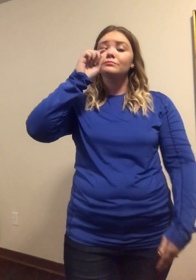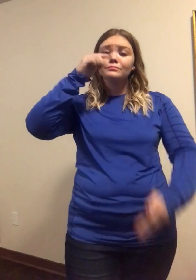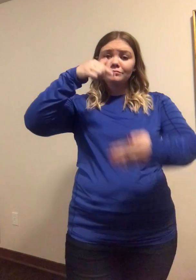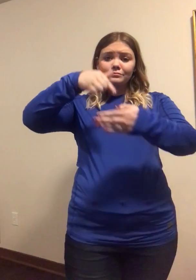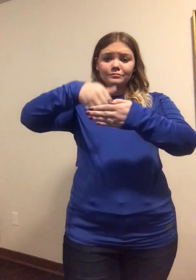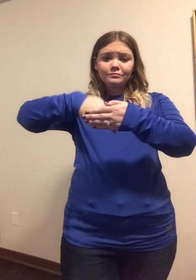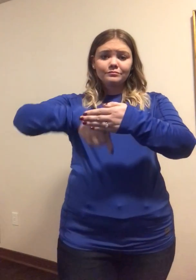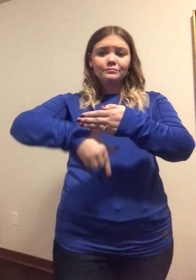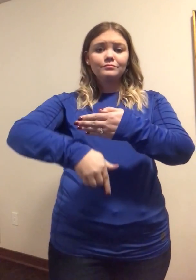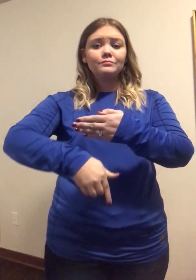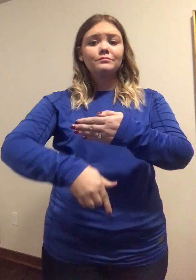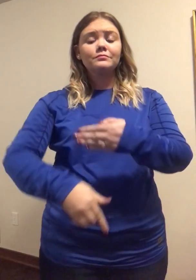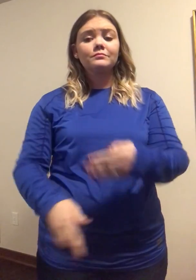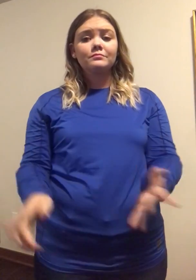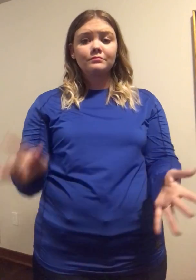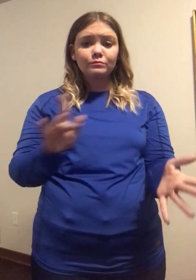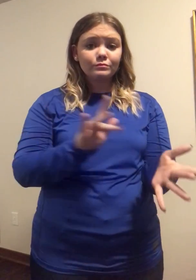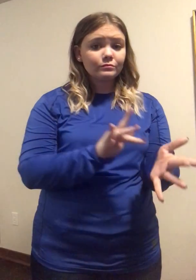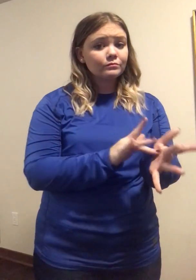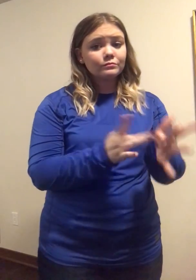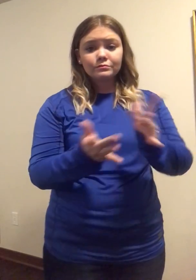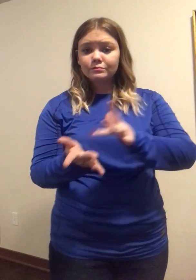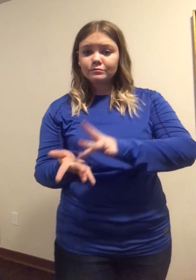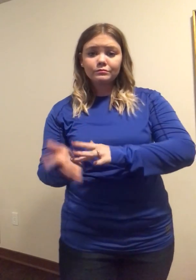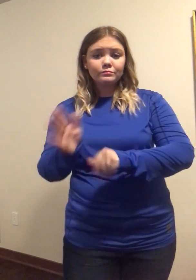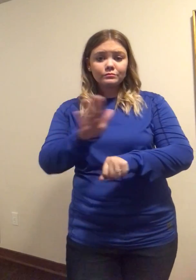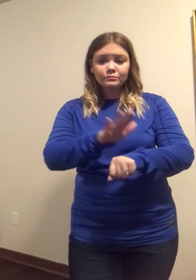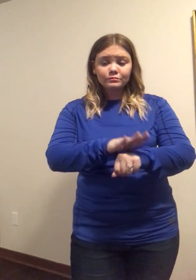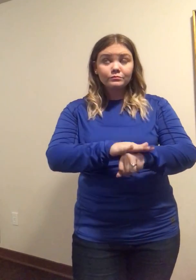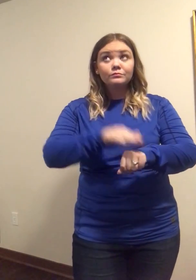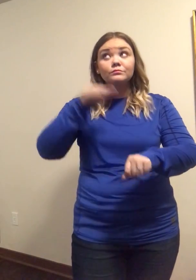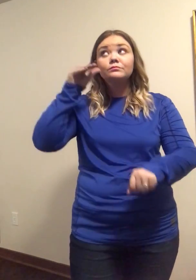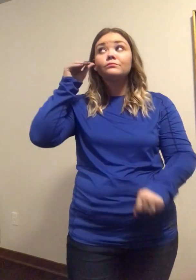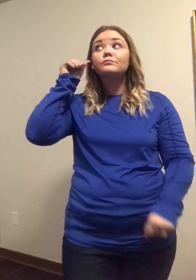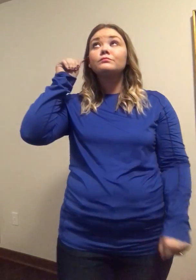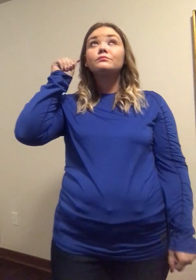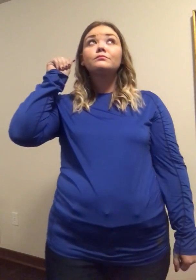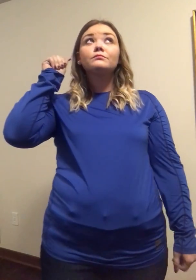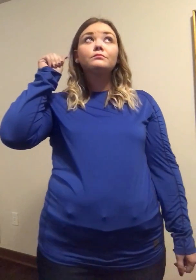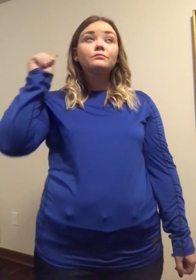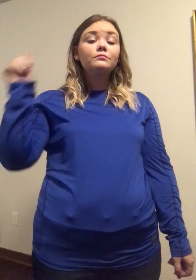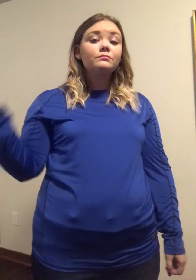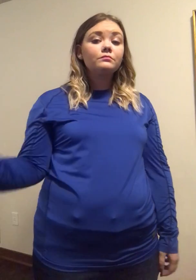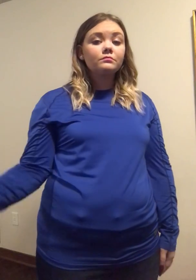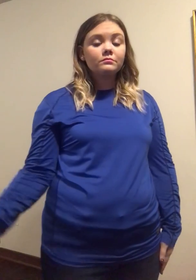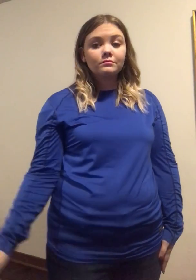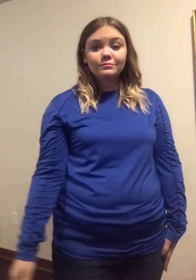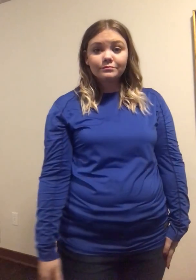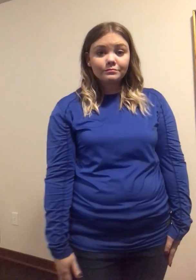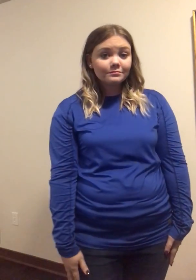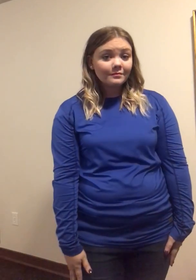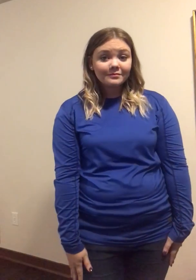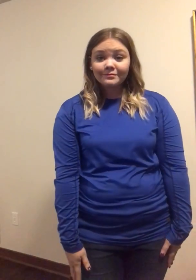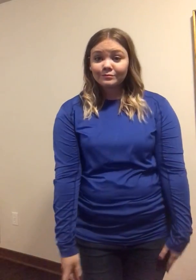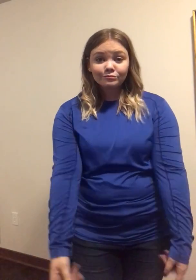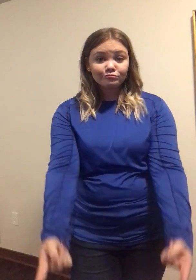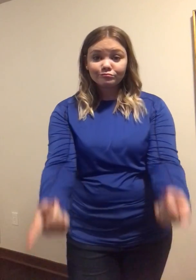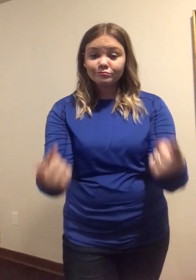drink from the well? Jesus is calling. Oh,